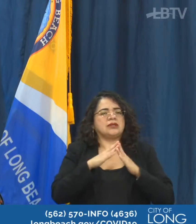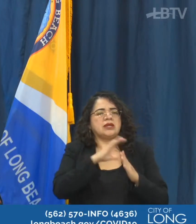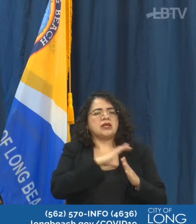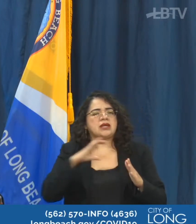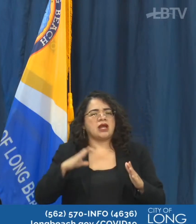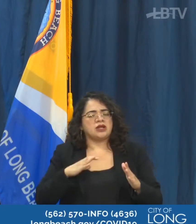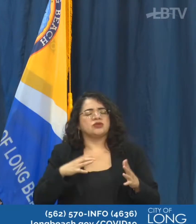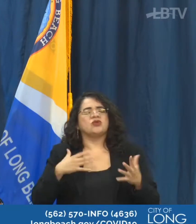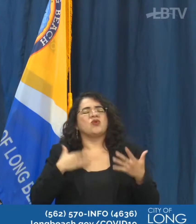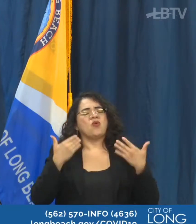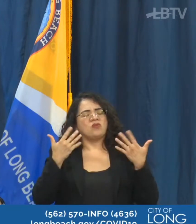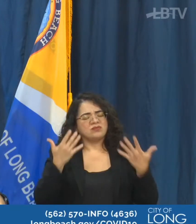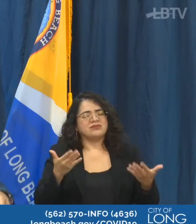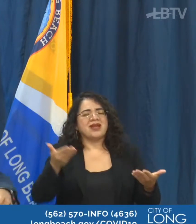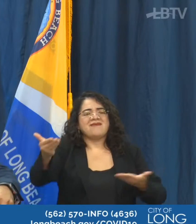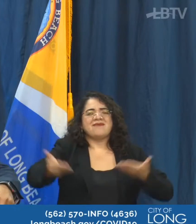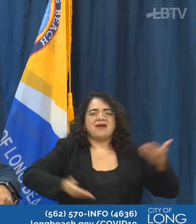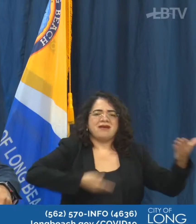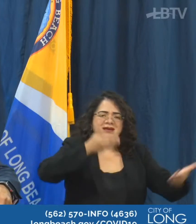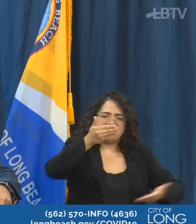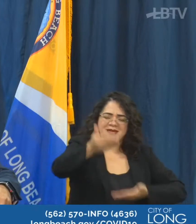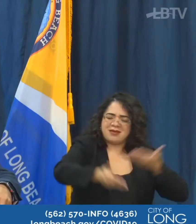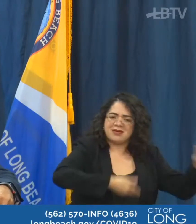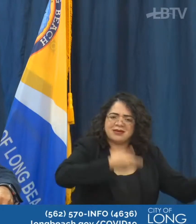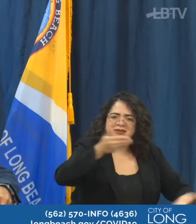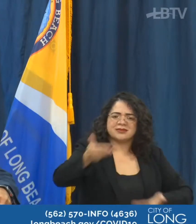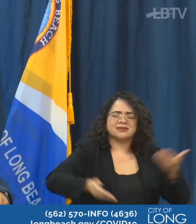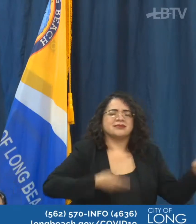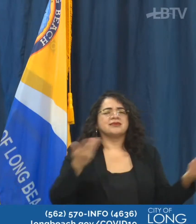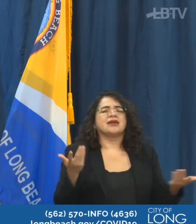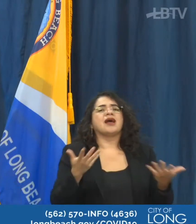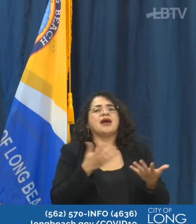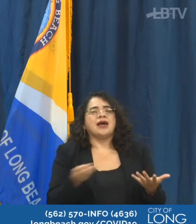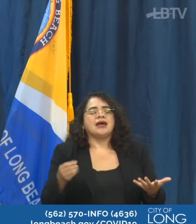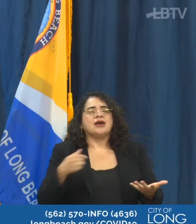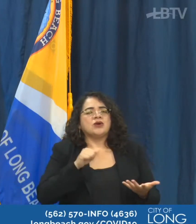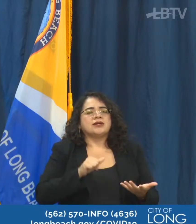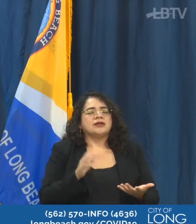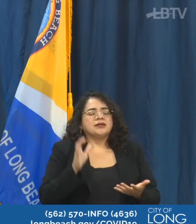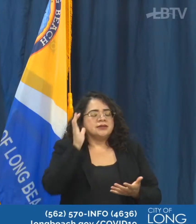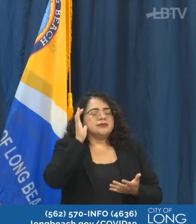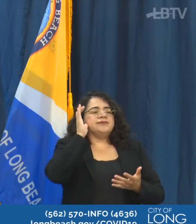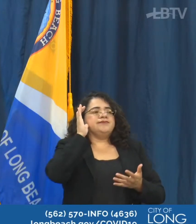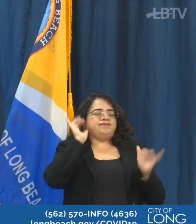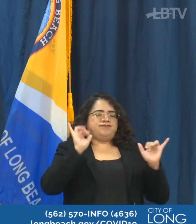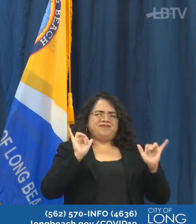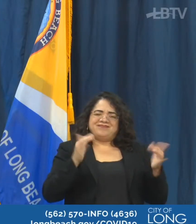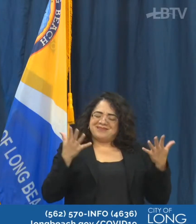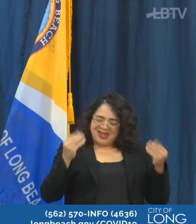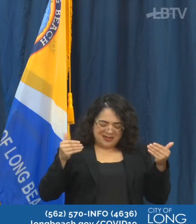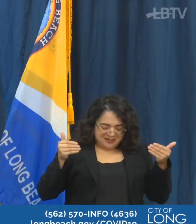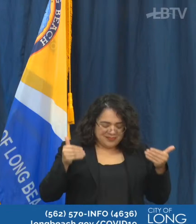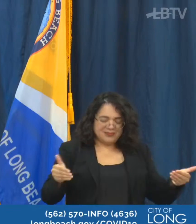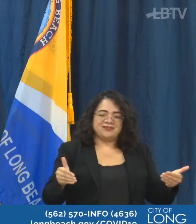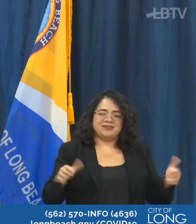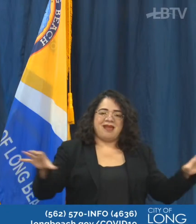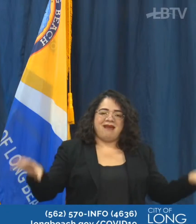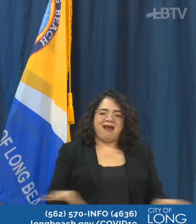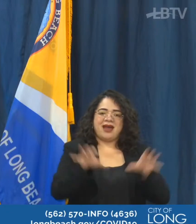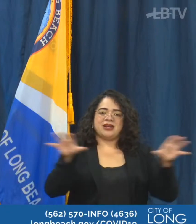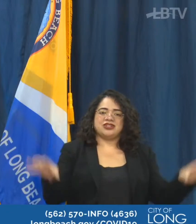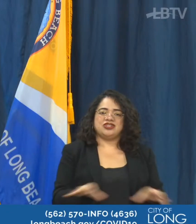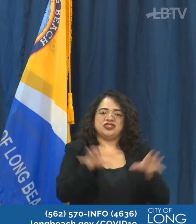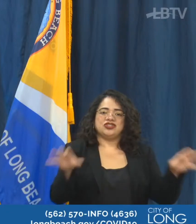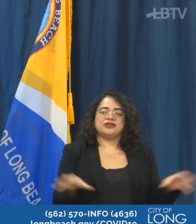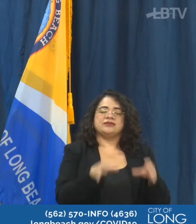We believe that these will be very instructive for the city and will allow us to take quick action soon after. And those